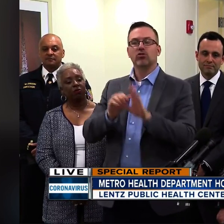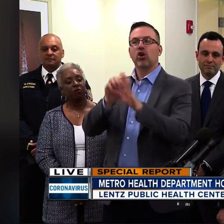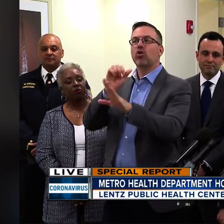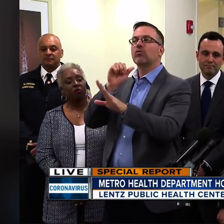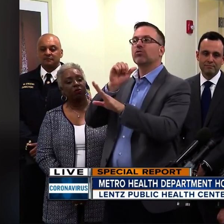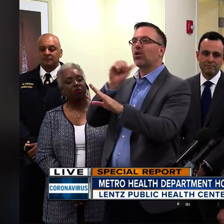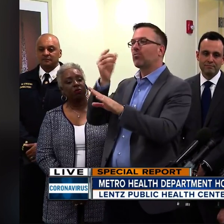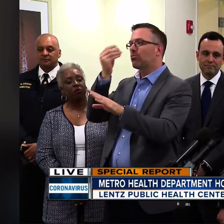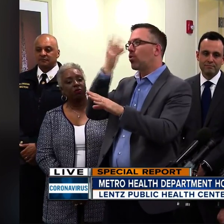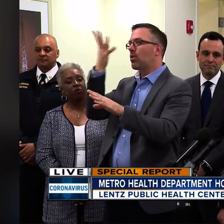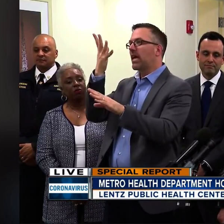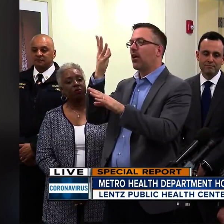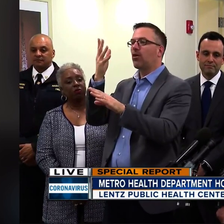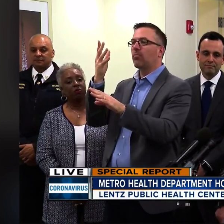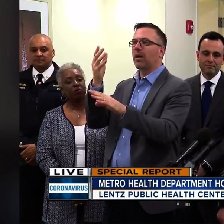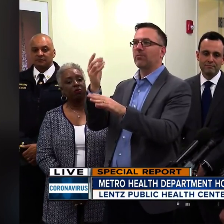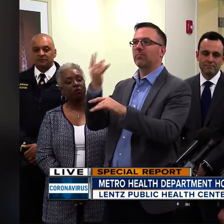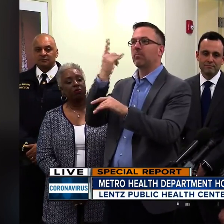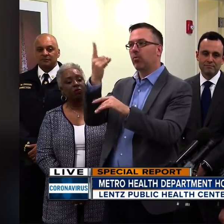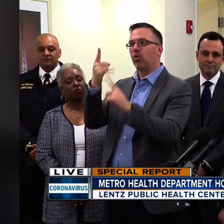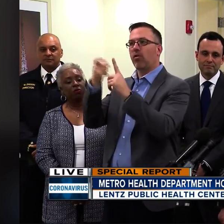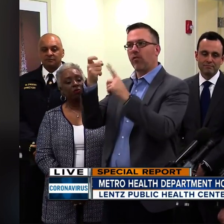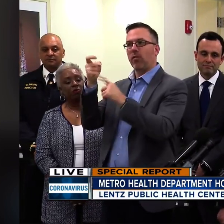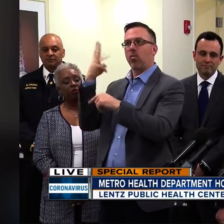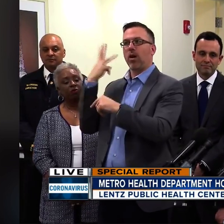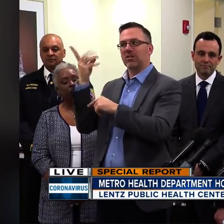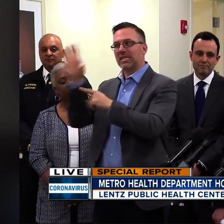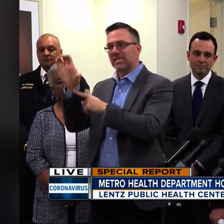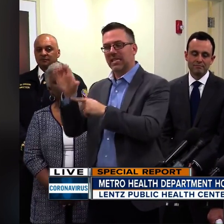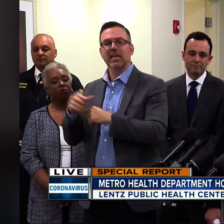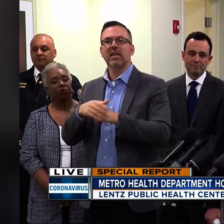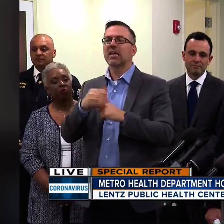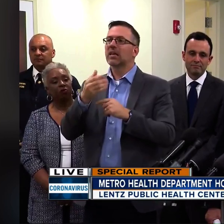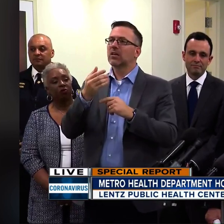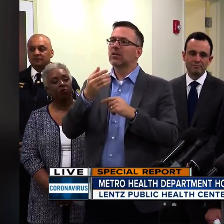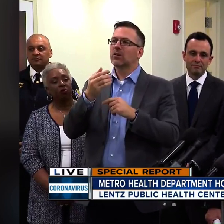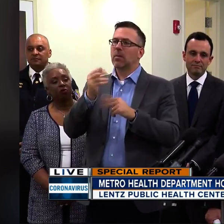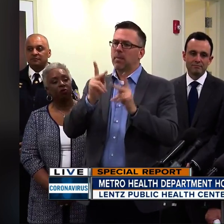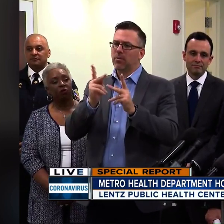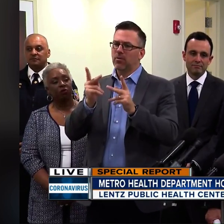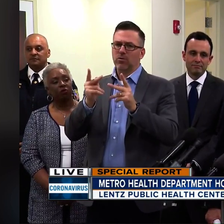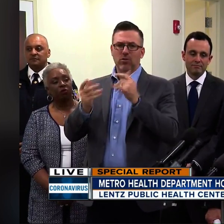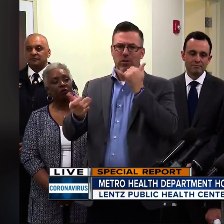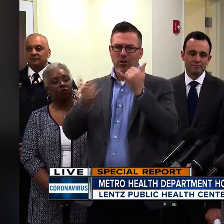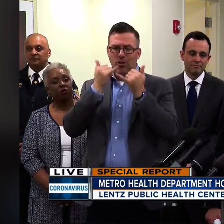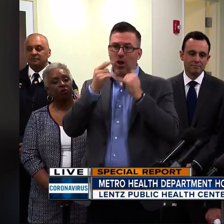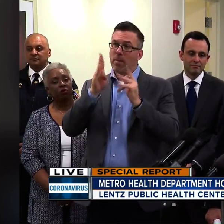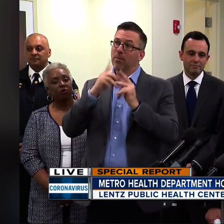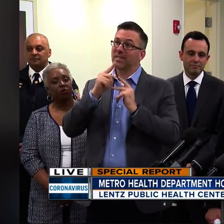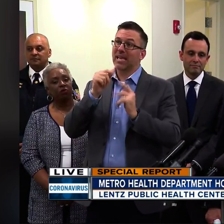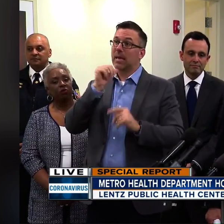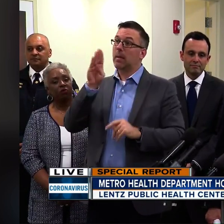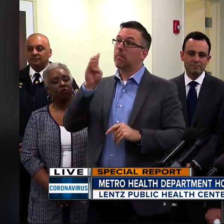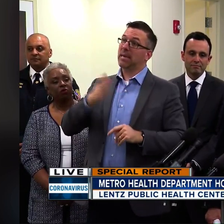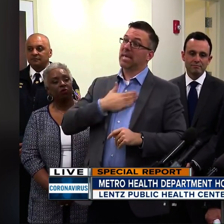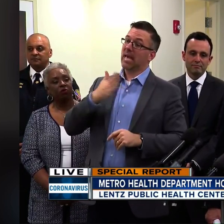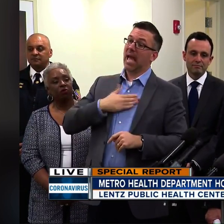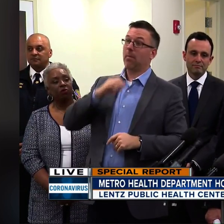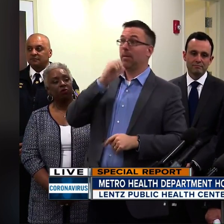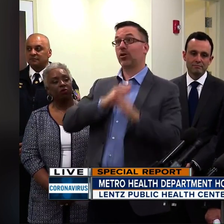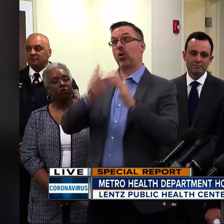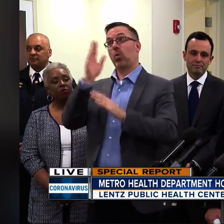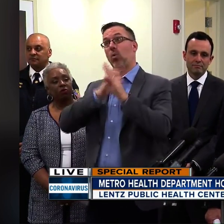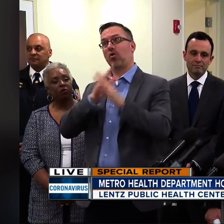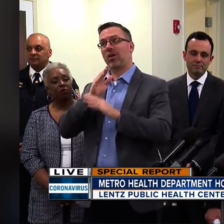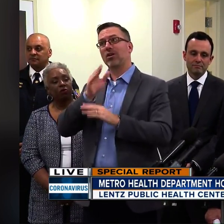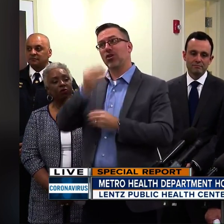we're getting from Washington. I am... These calls that you had in Washington, what are they telling you? And be happy, don't worry. That's what you told us on Sunday,